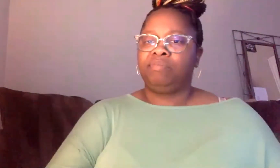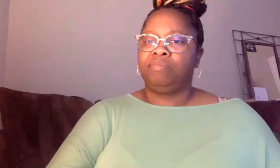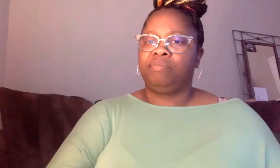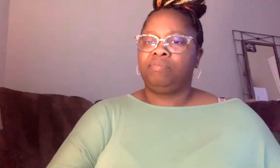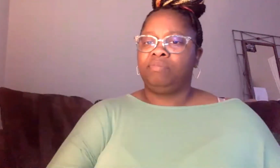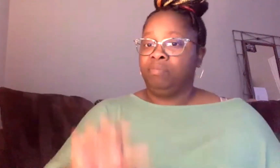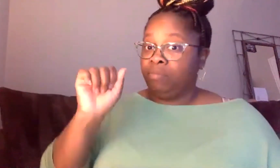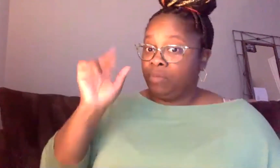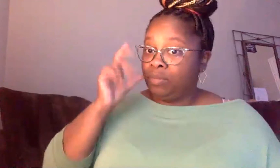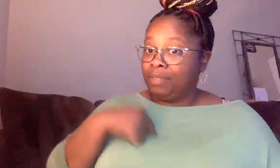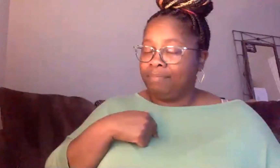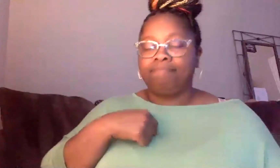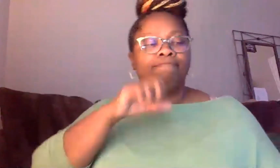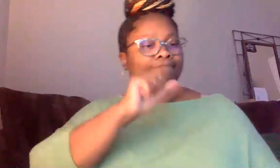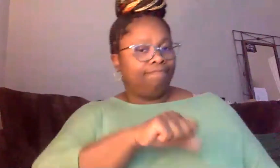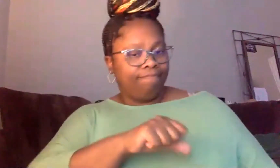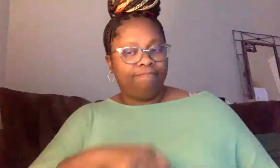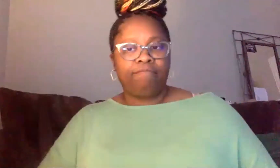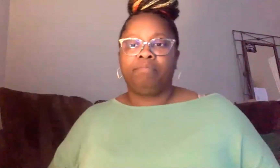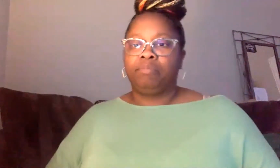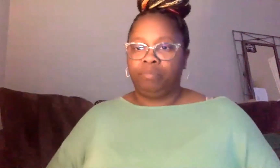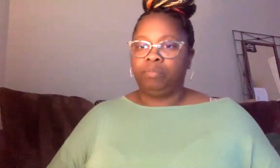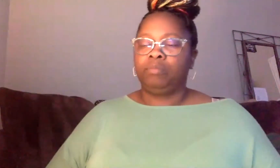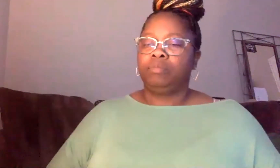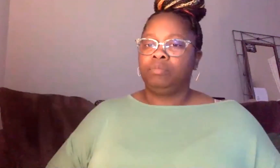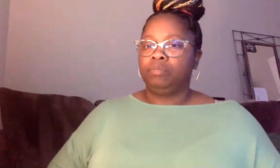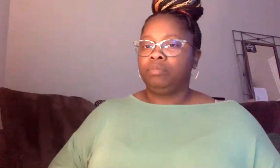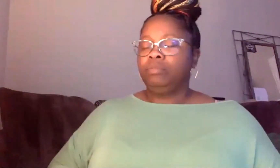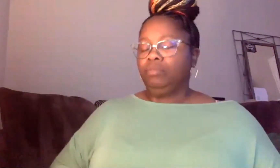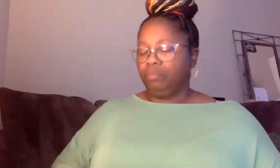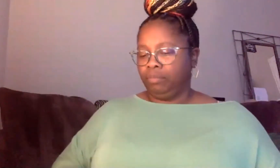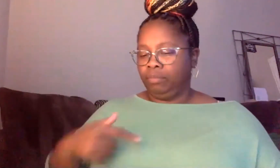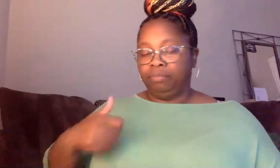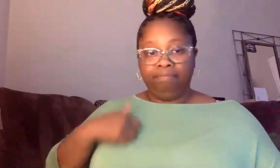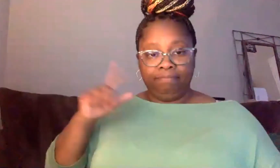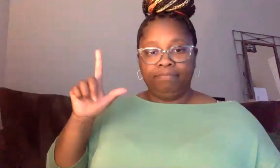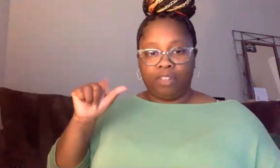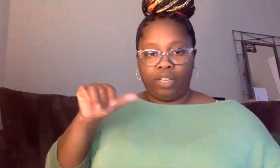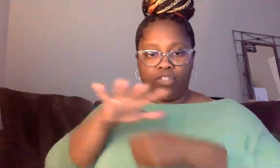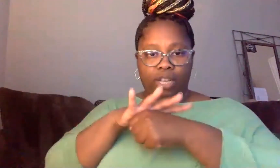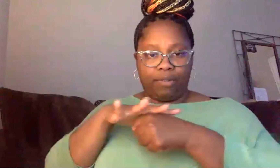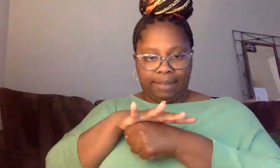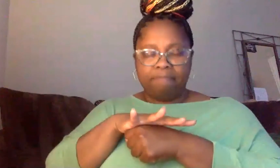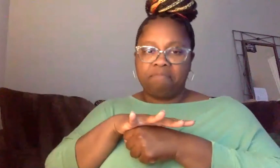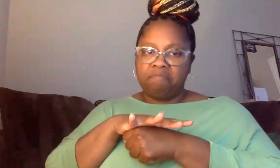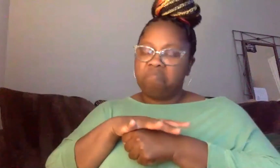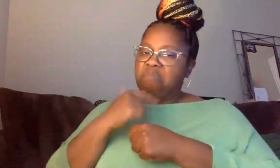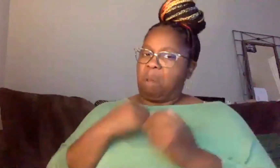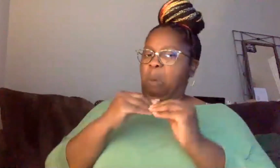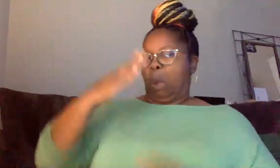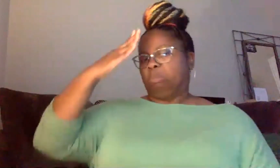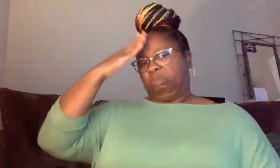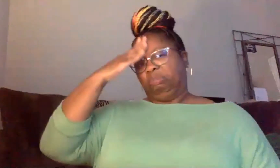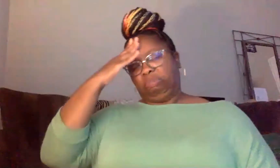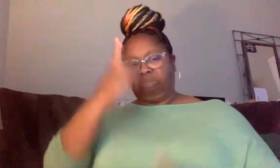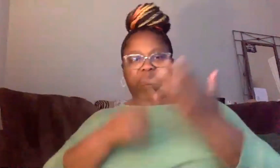Can you hear me? Yes. Yeah. Okay. Thank you. Um, so I live in Los Angeles County, so I'm more of aware of what's going on